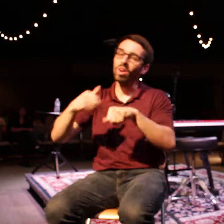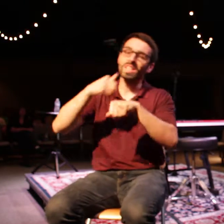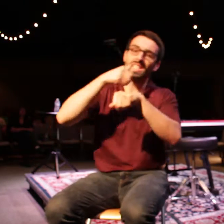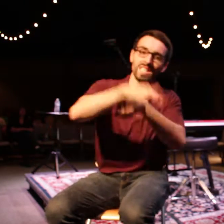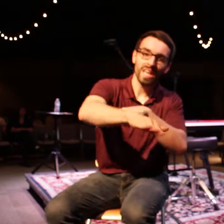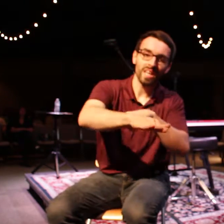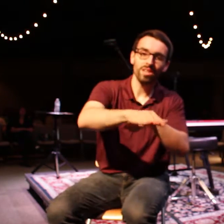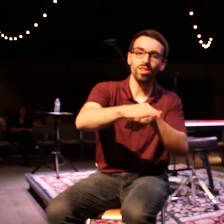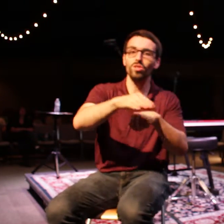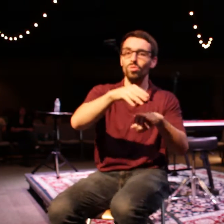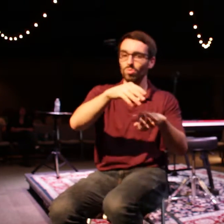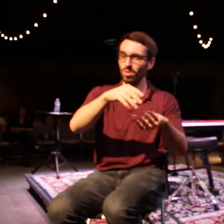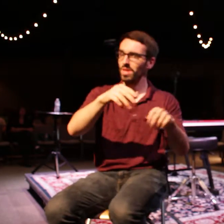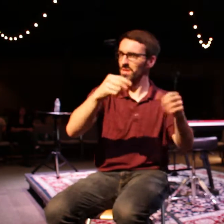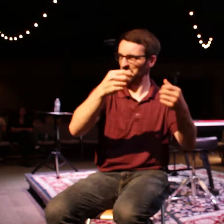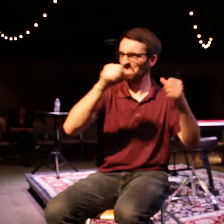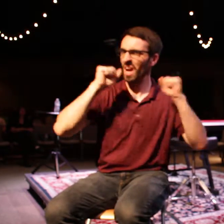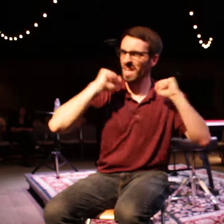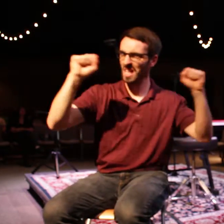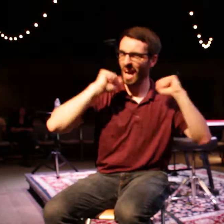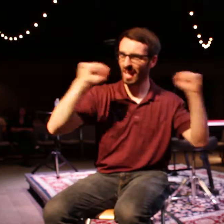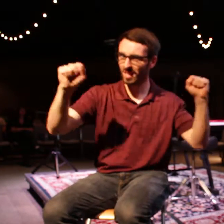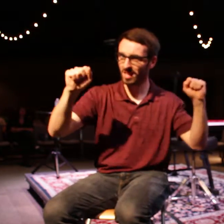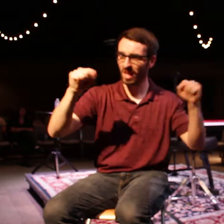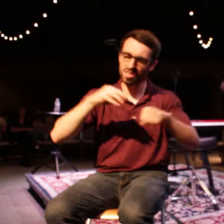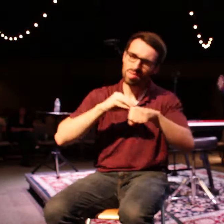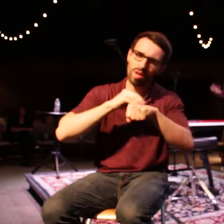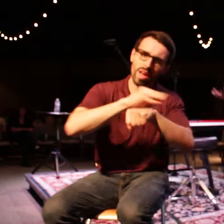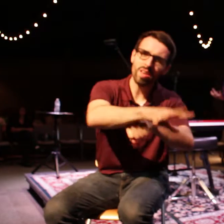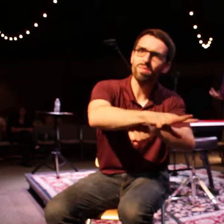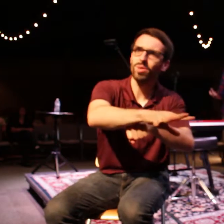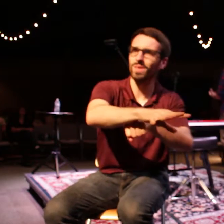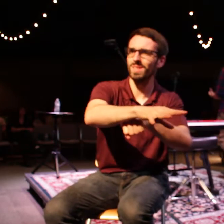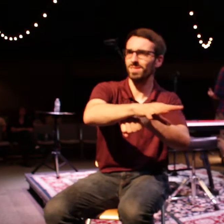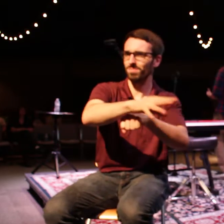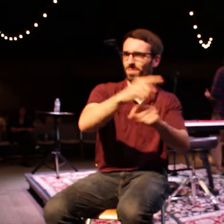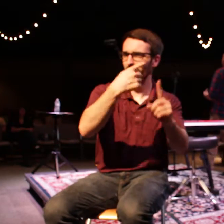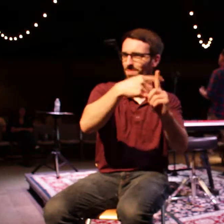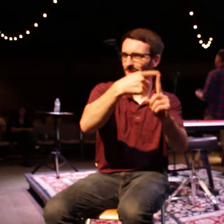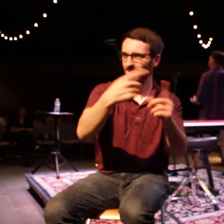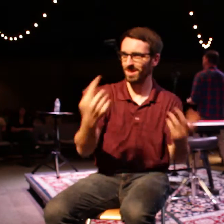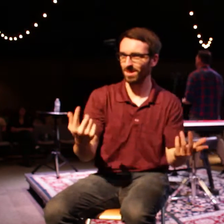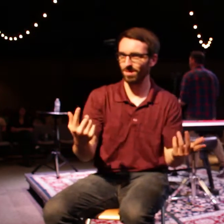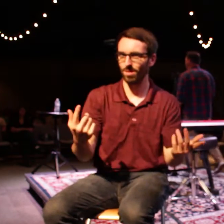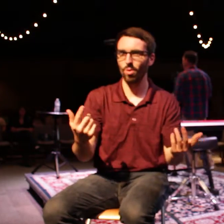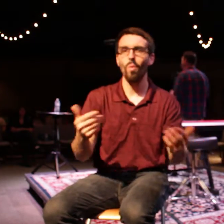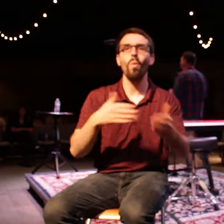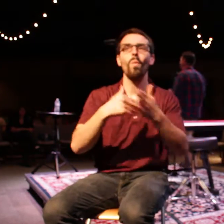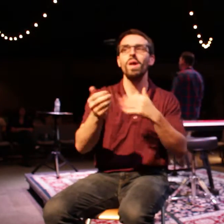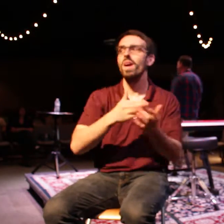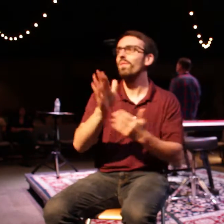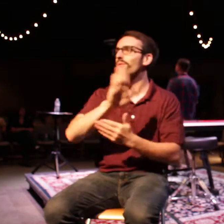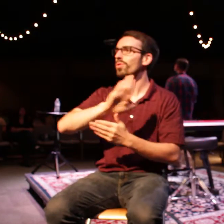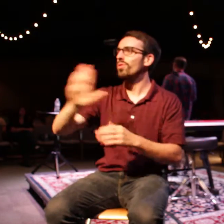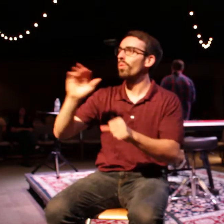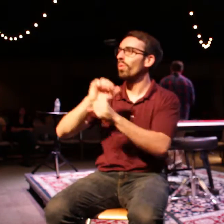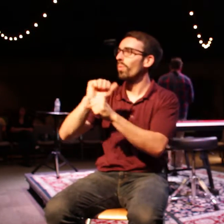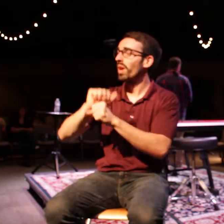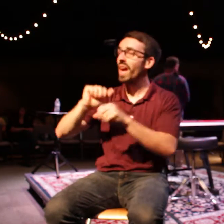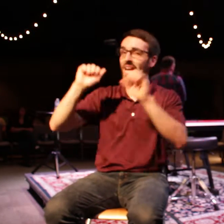Fit Body Boot Camp. See, the point is any job we have can have purpose if we engage it as an agent of the